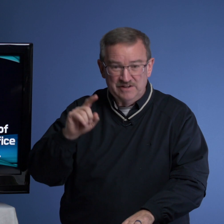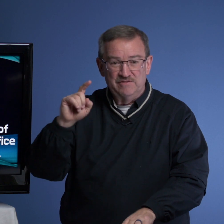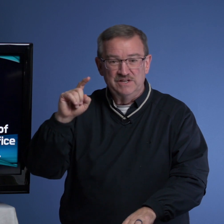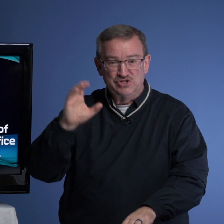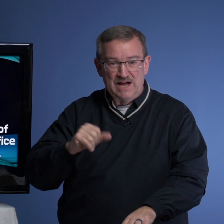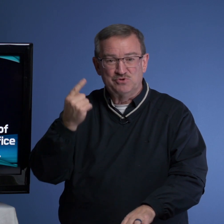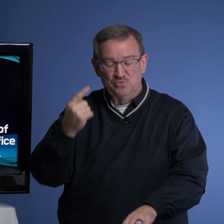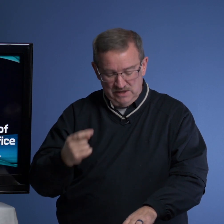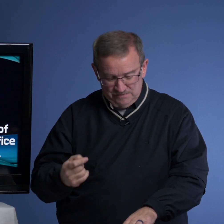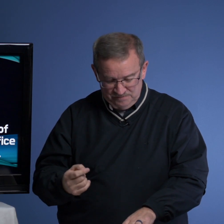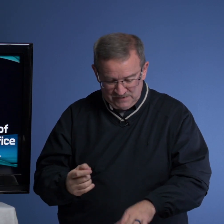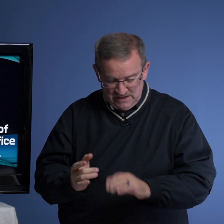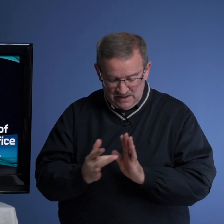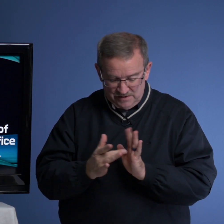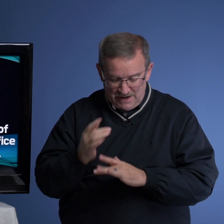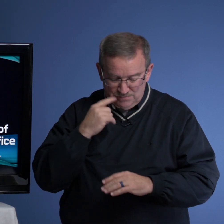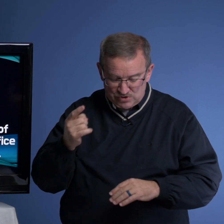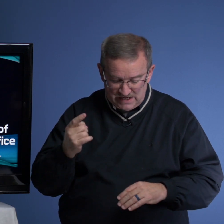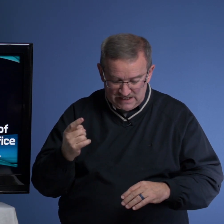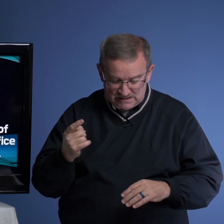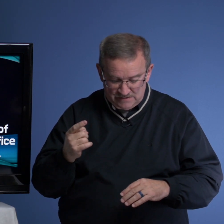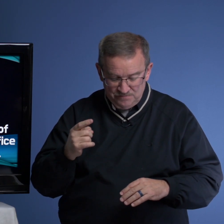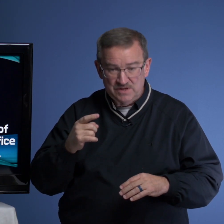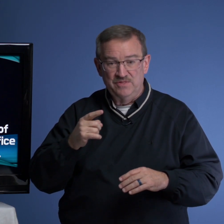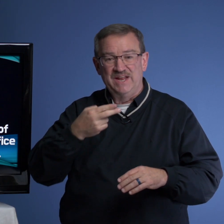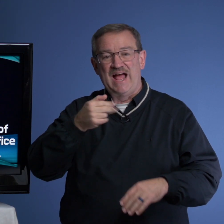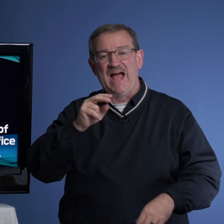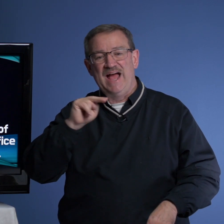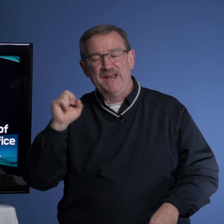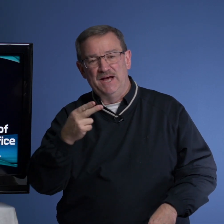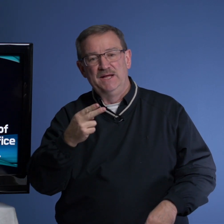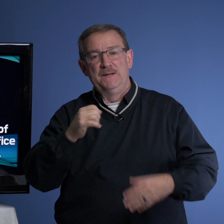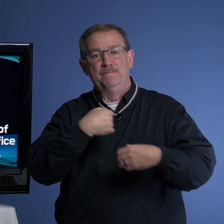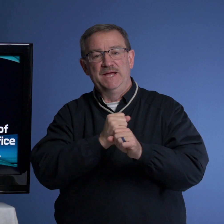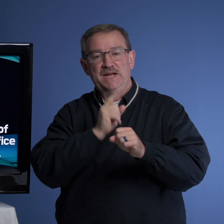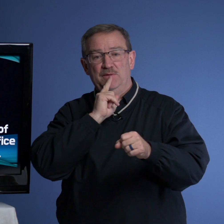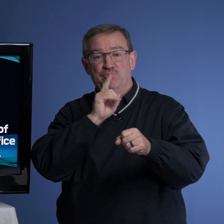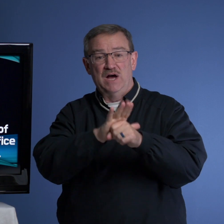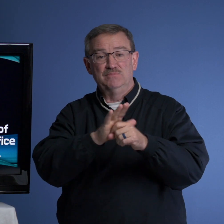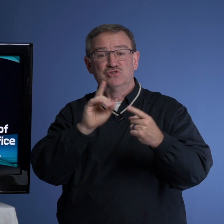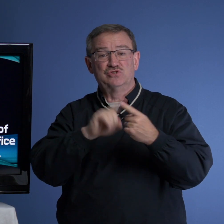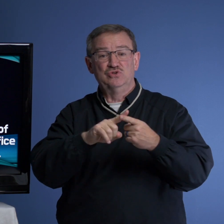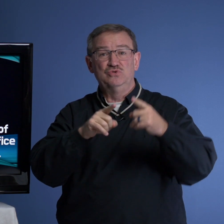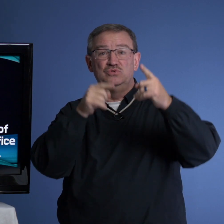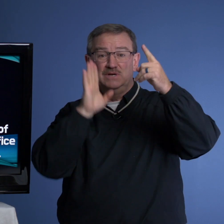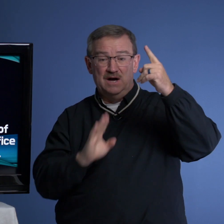chapter 1, the Bible says that Hannah made a promise to God.